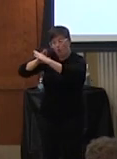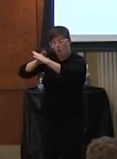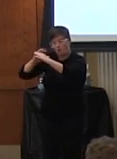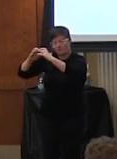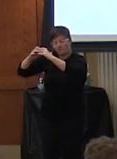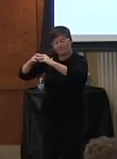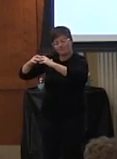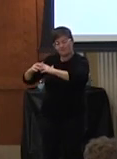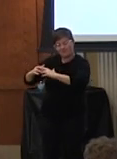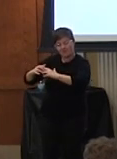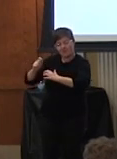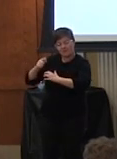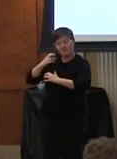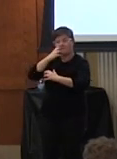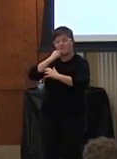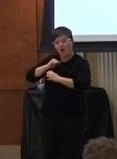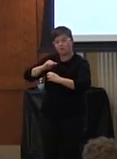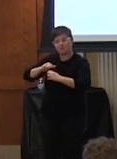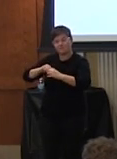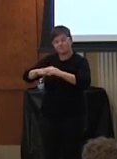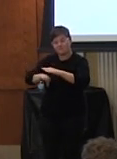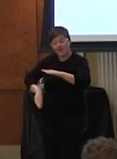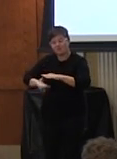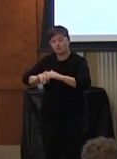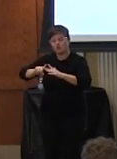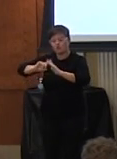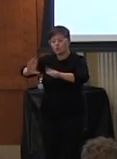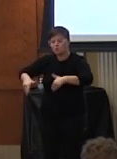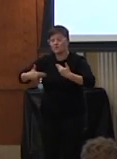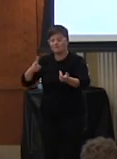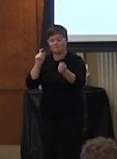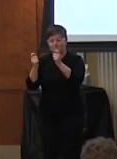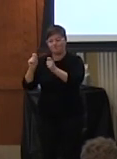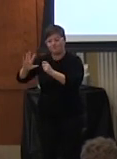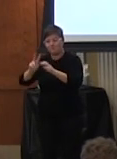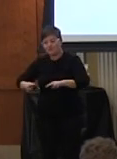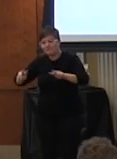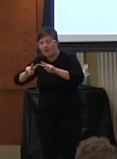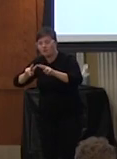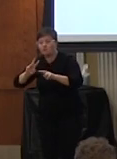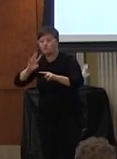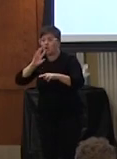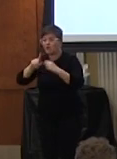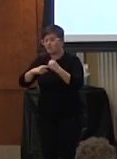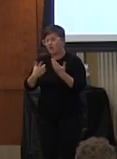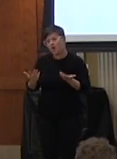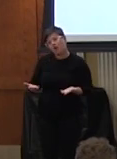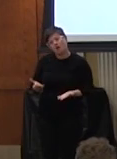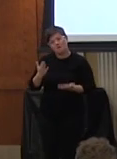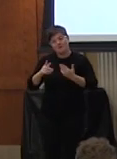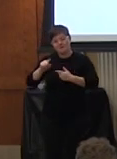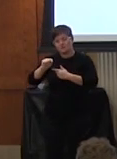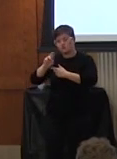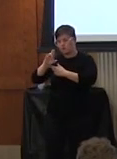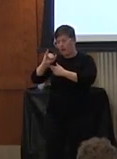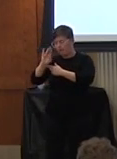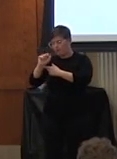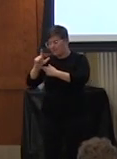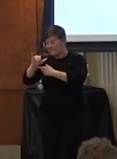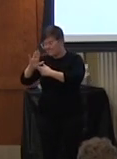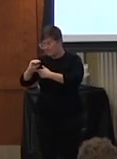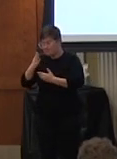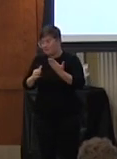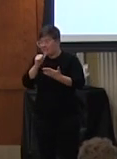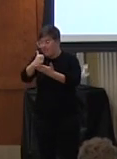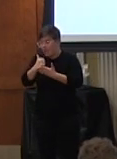might be values based so that you actually start to reshape the values you have conversations about you know maybe having this kind of tribalism is not helping